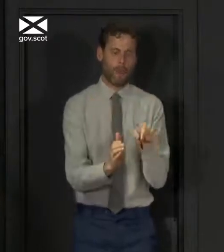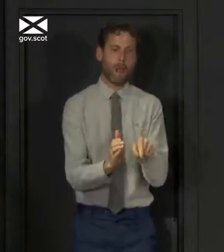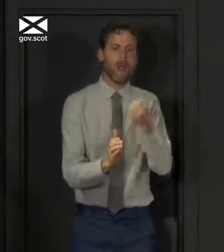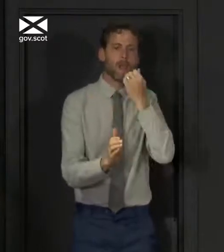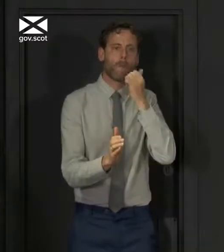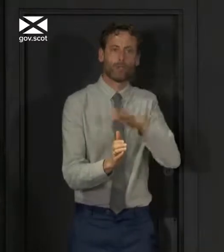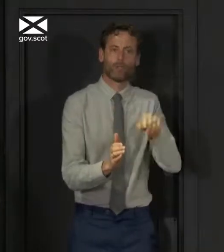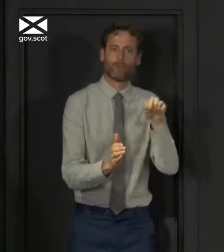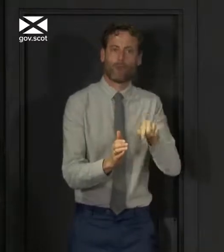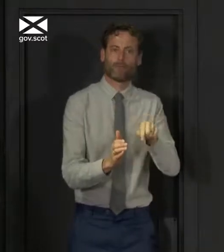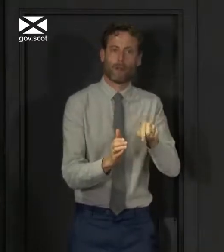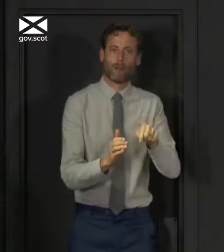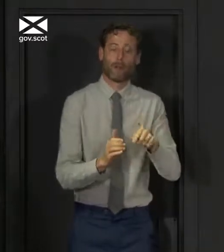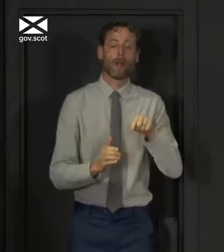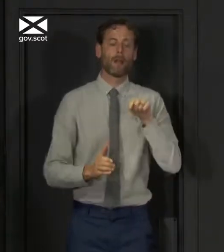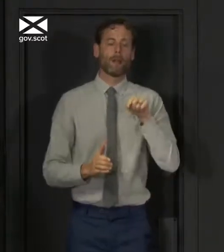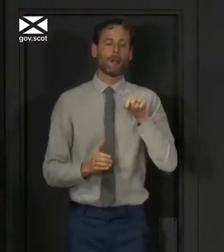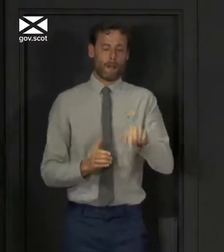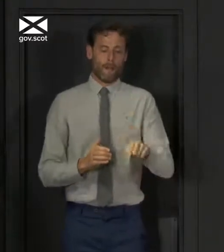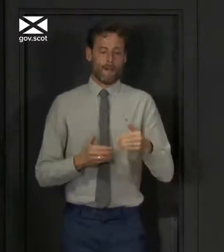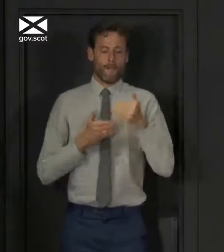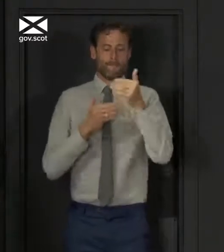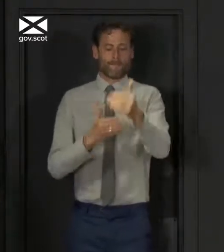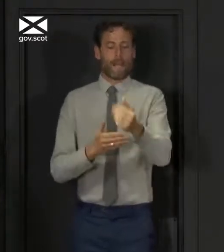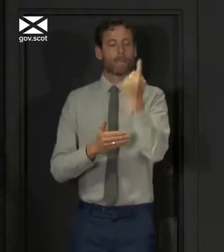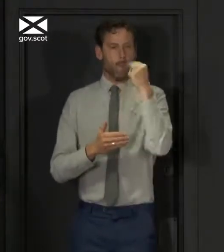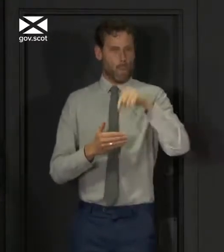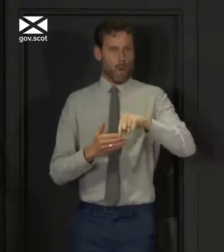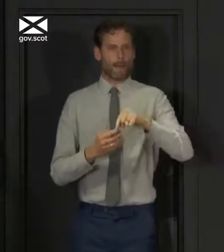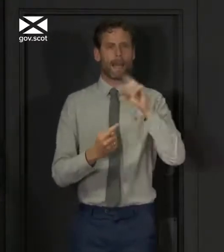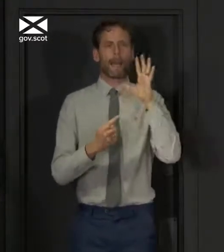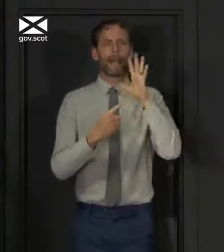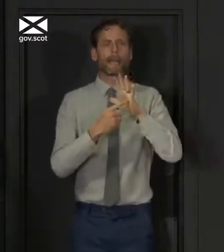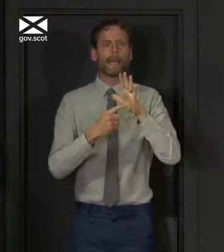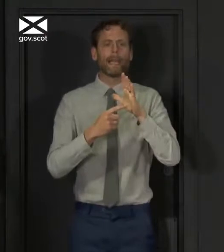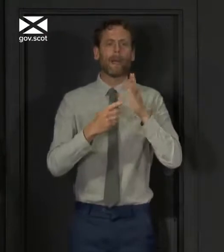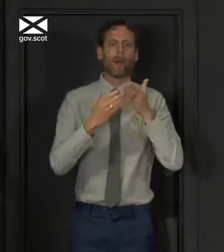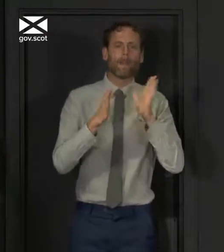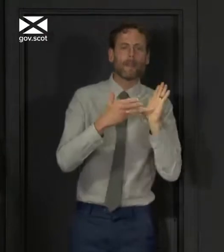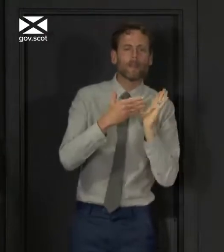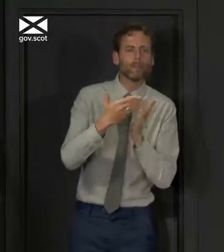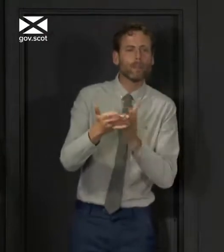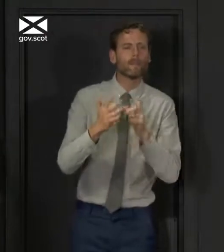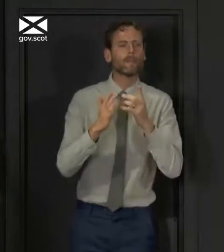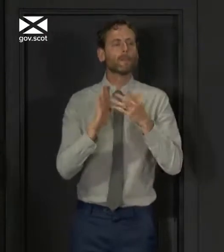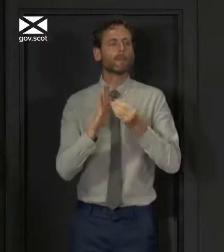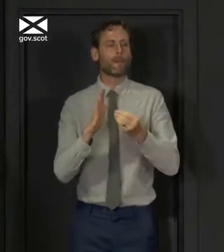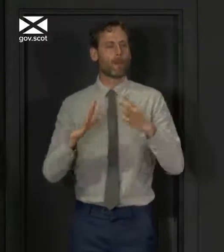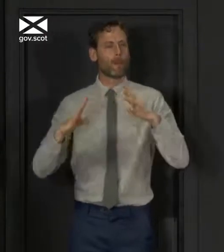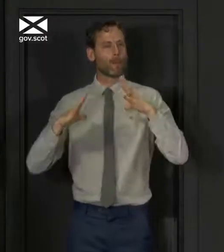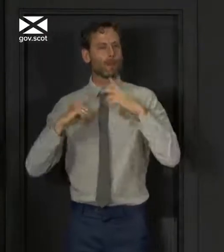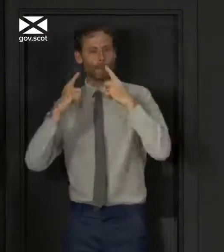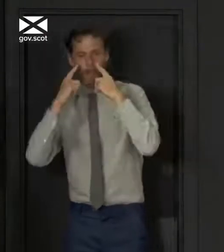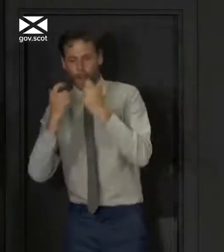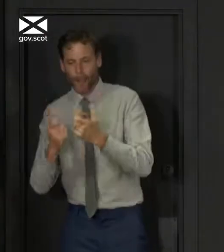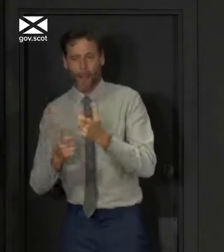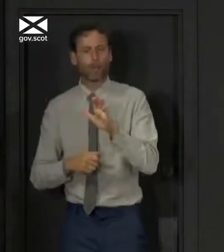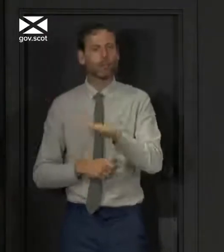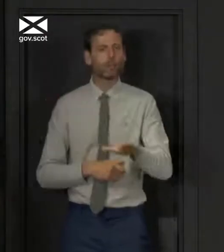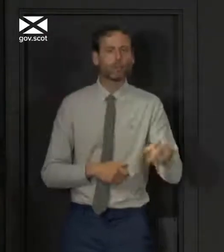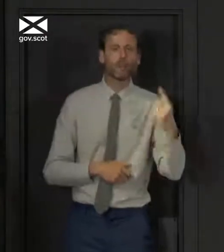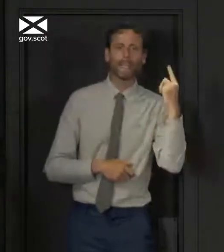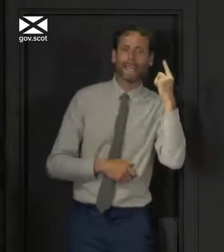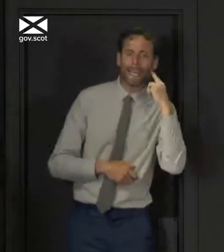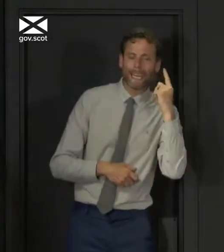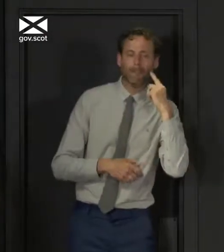During Phase 1, some key public services, for example, some respite care, children's hearings and some